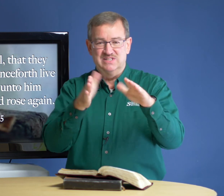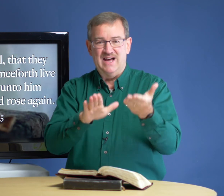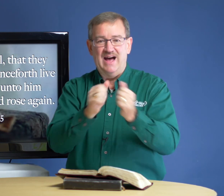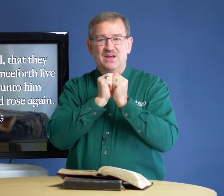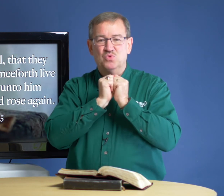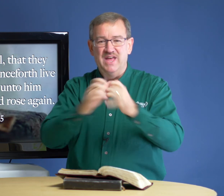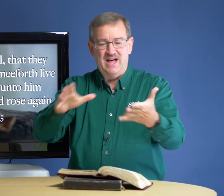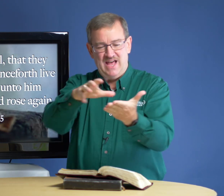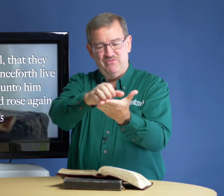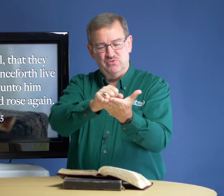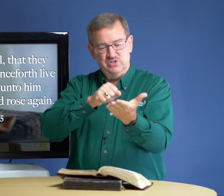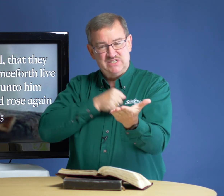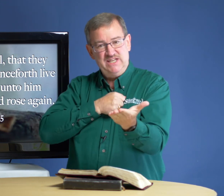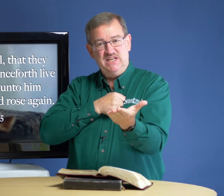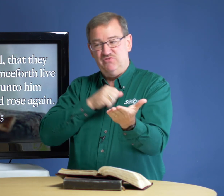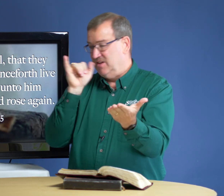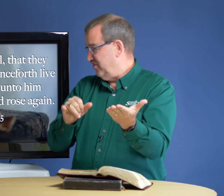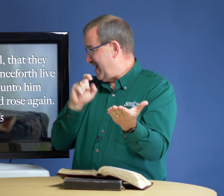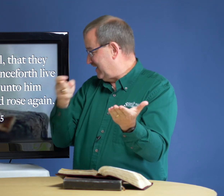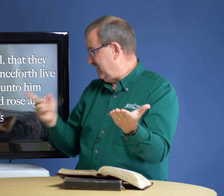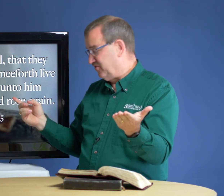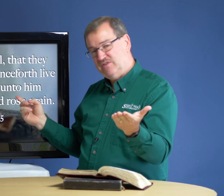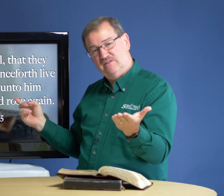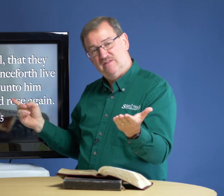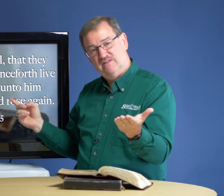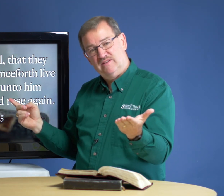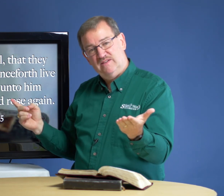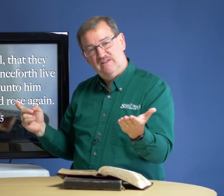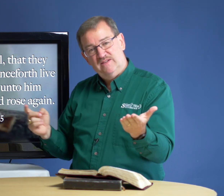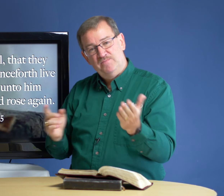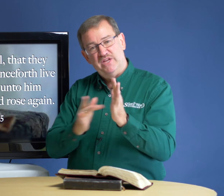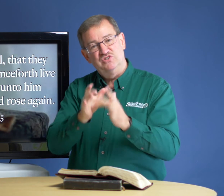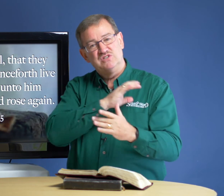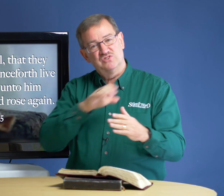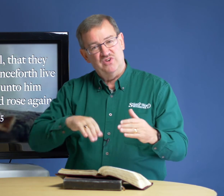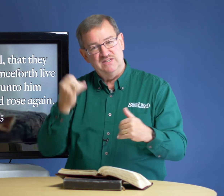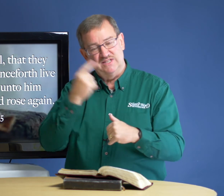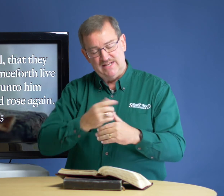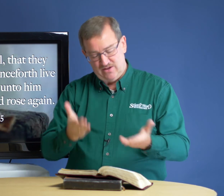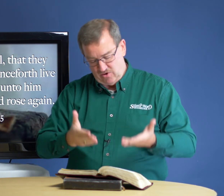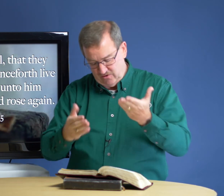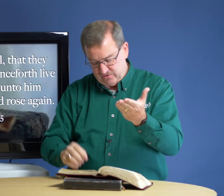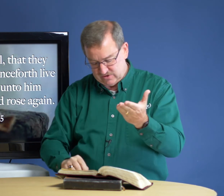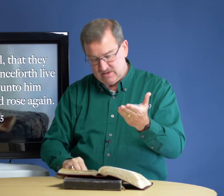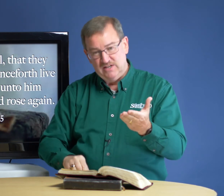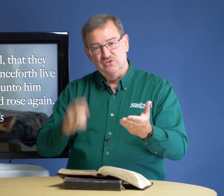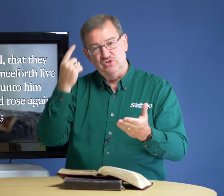die without having received that gift. And Jesus Christ today offers it to